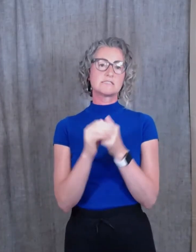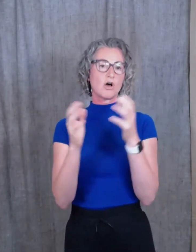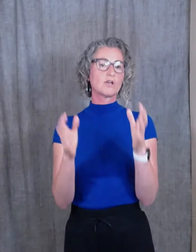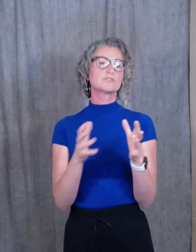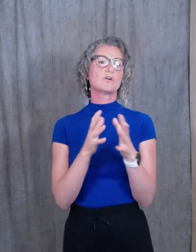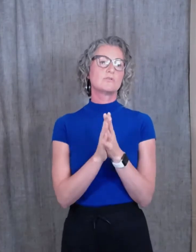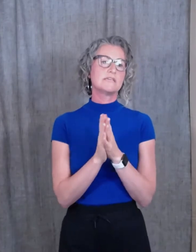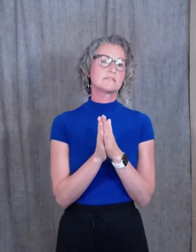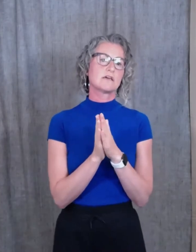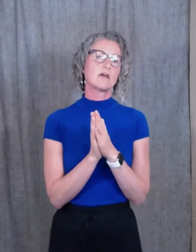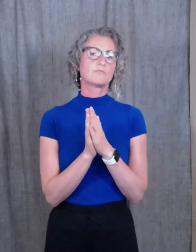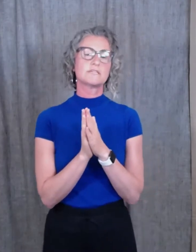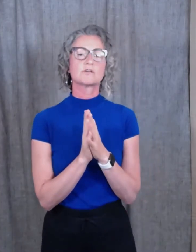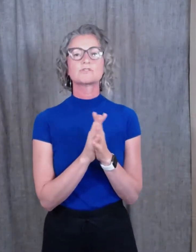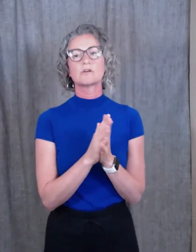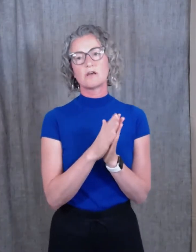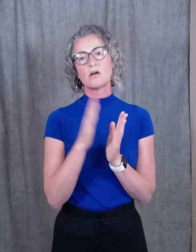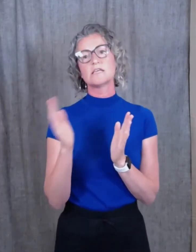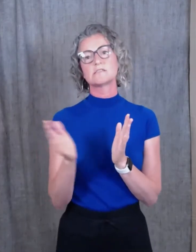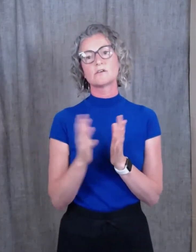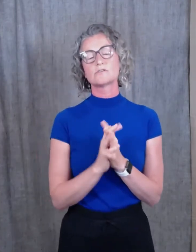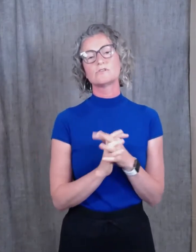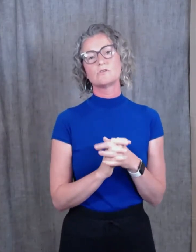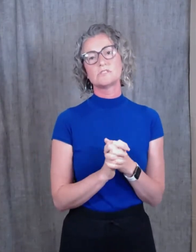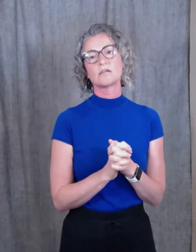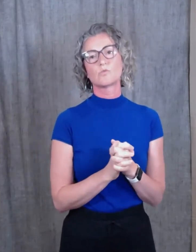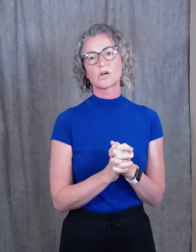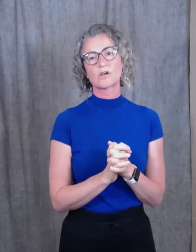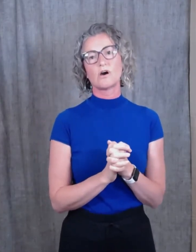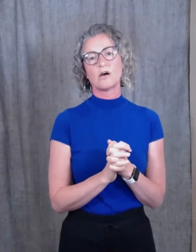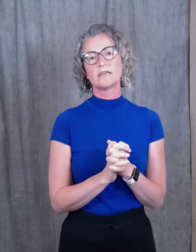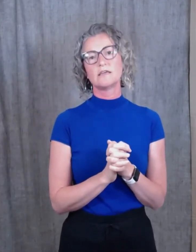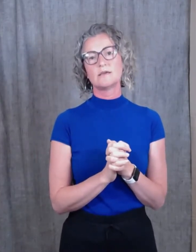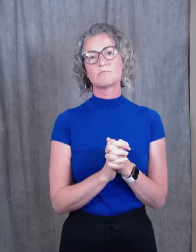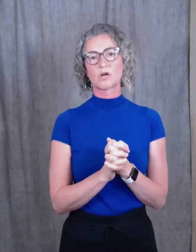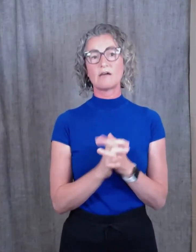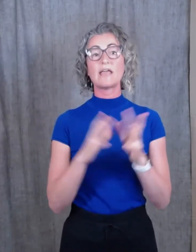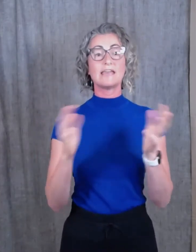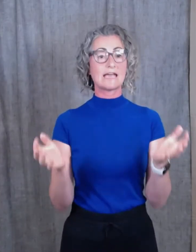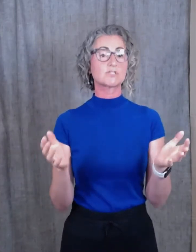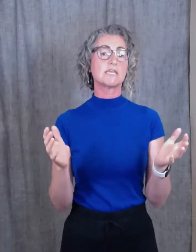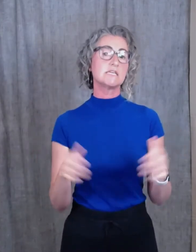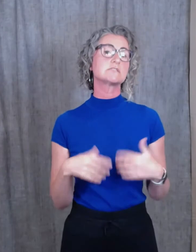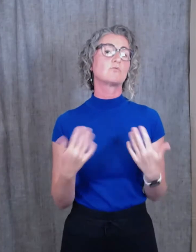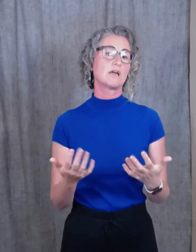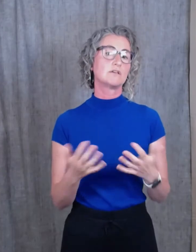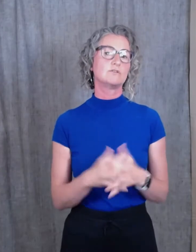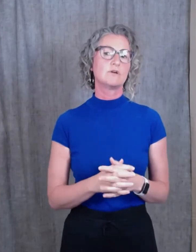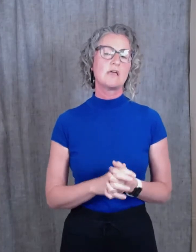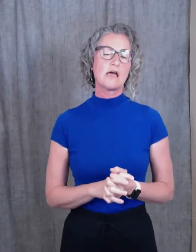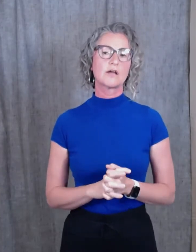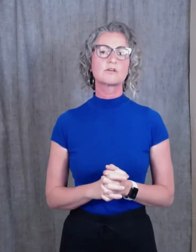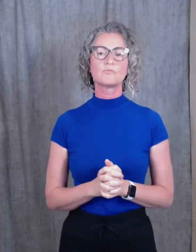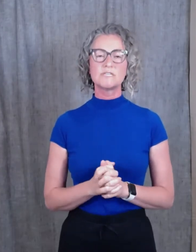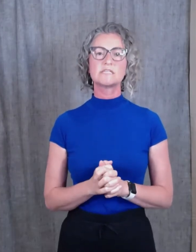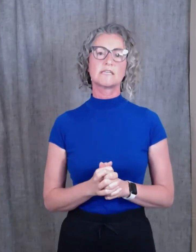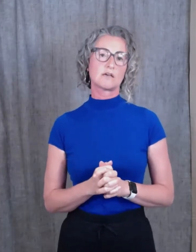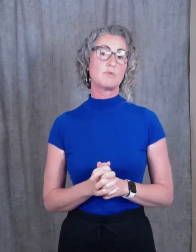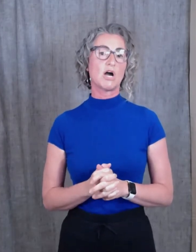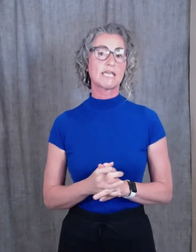a researcher and has also done work on burnout. And actually, he is the one who I heard him recently on a podcast,